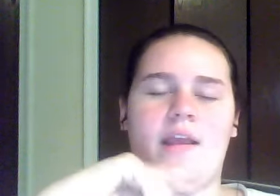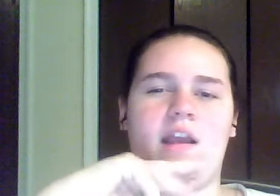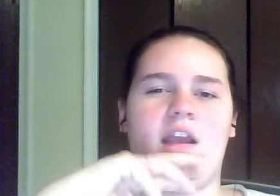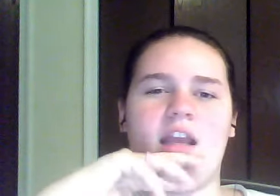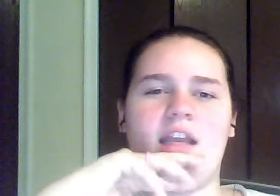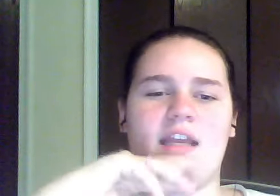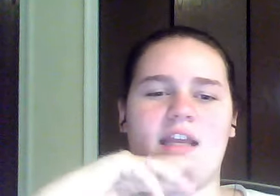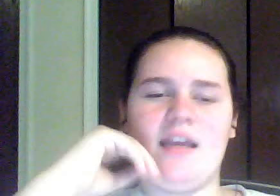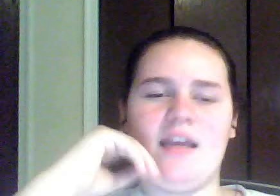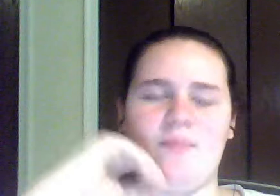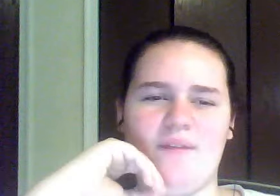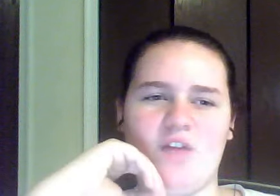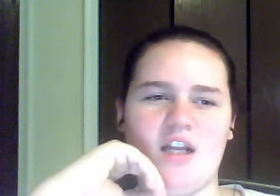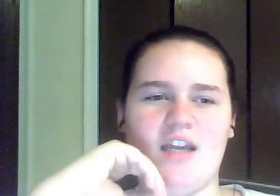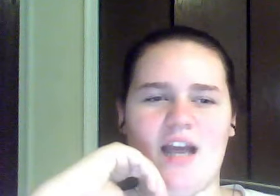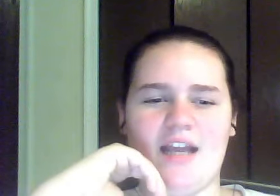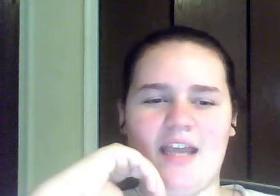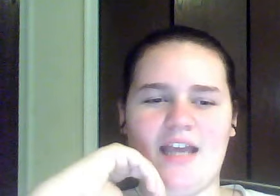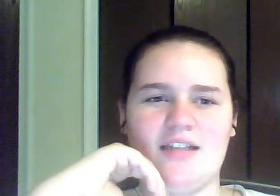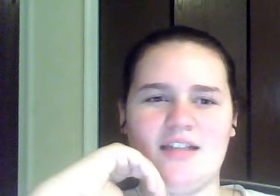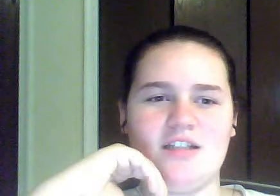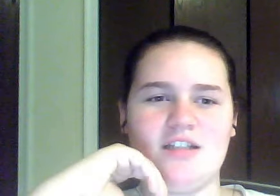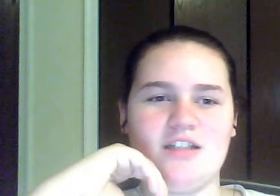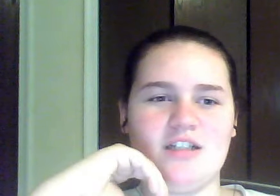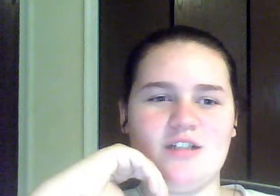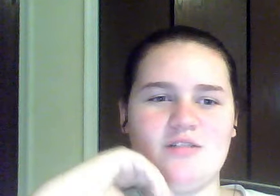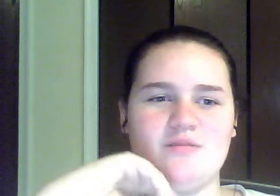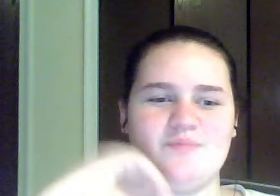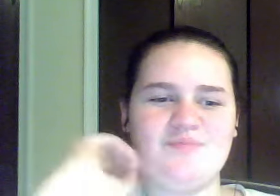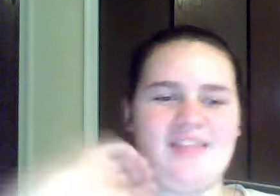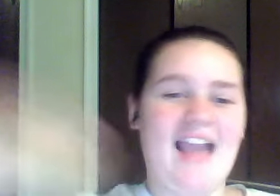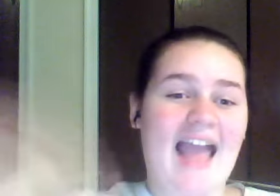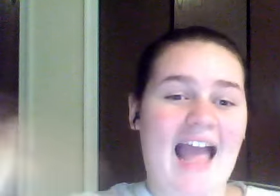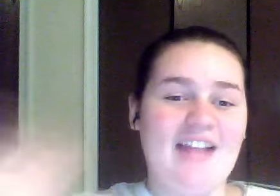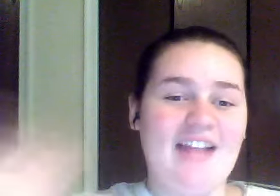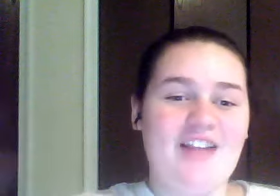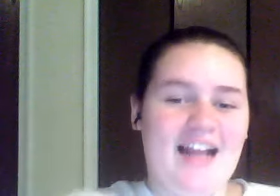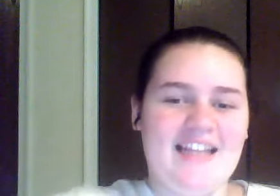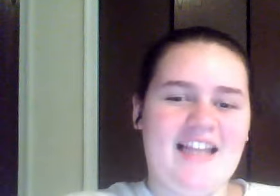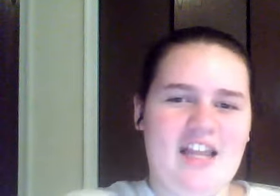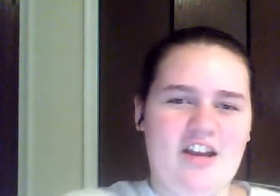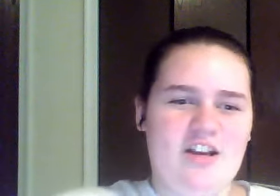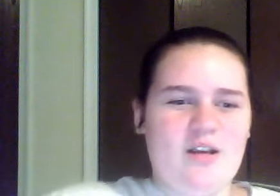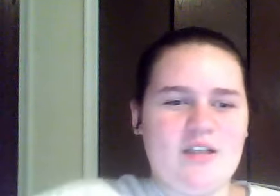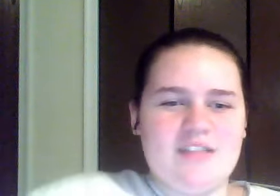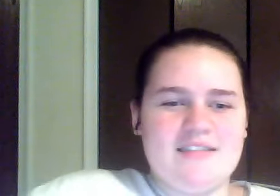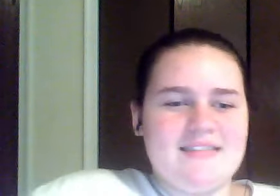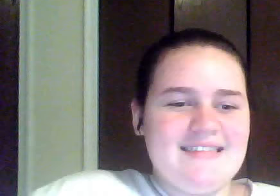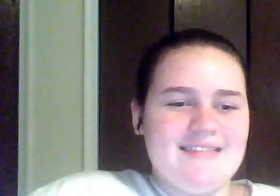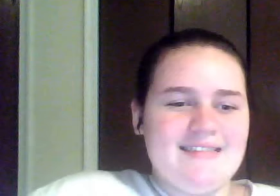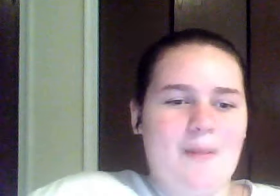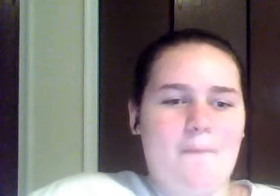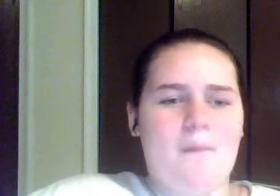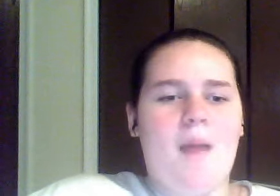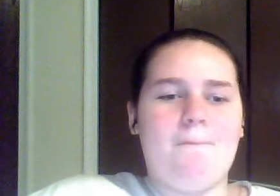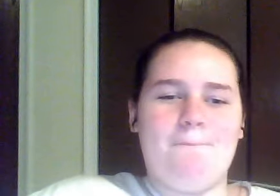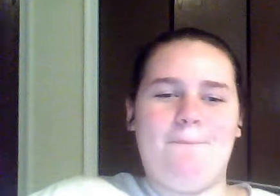can be fun and kinda can't. So, talk to you later! Thanks. See you in a minute. See